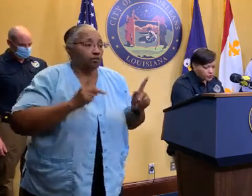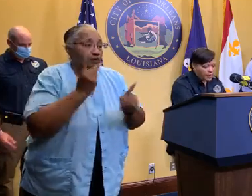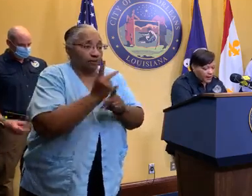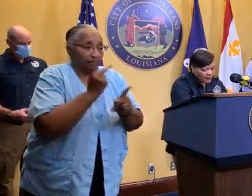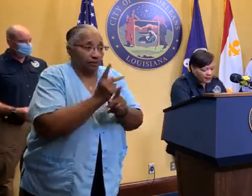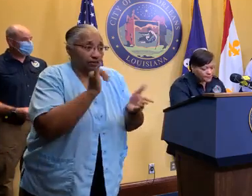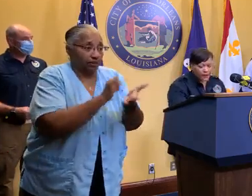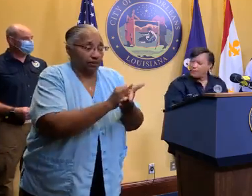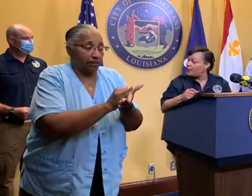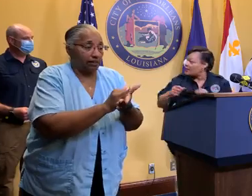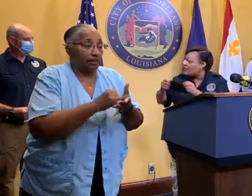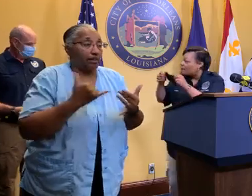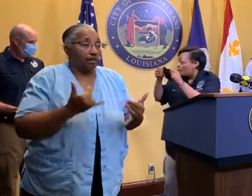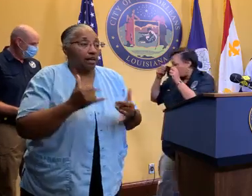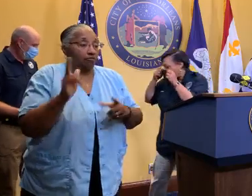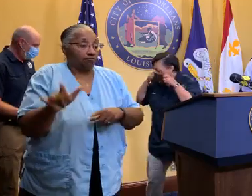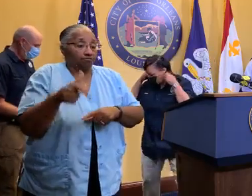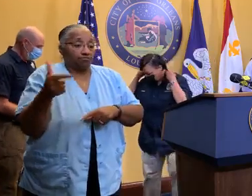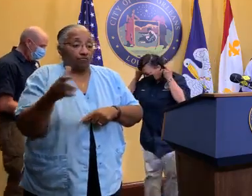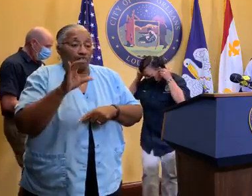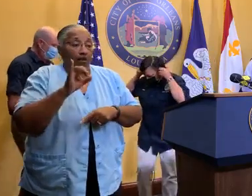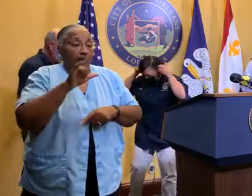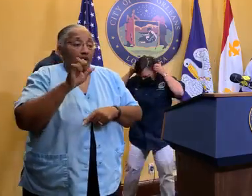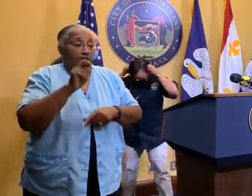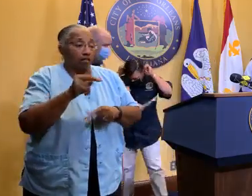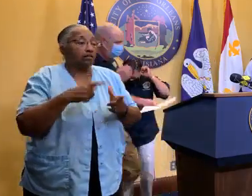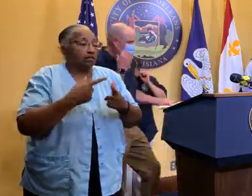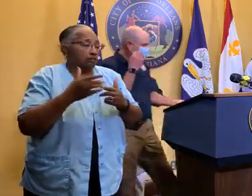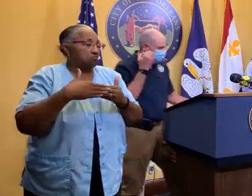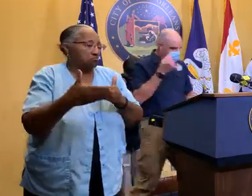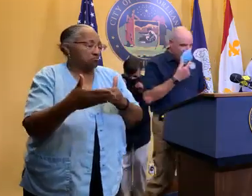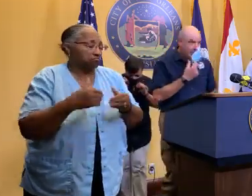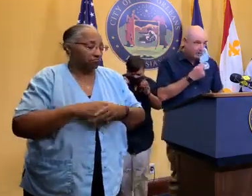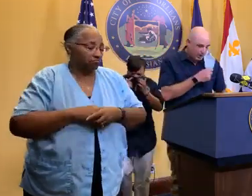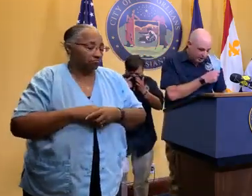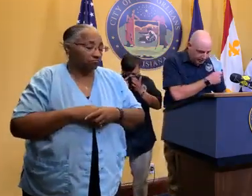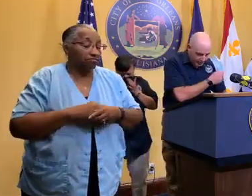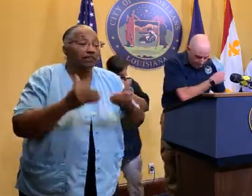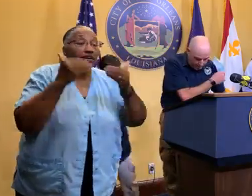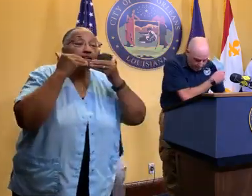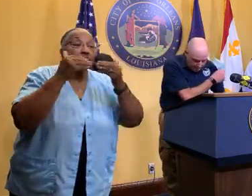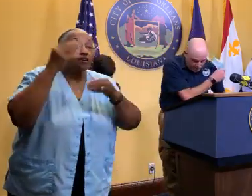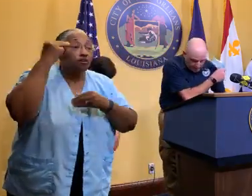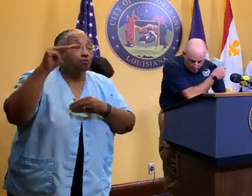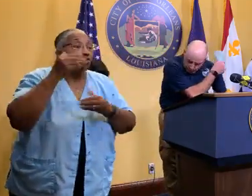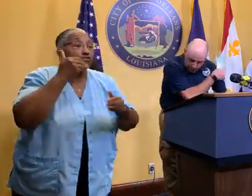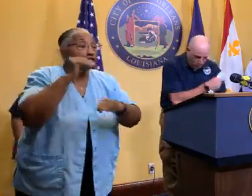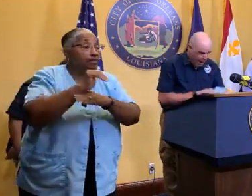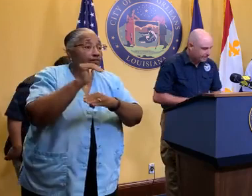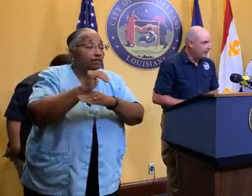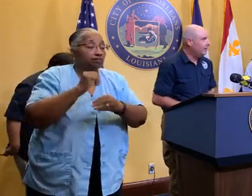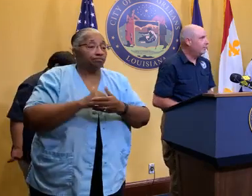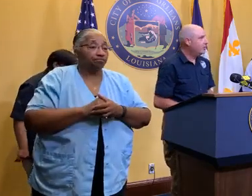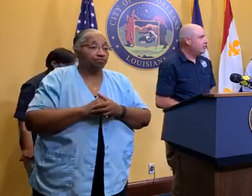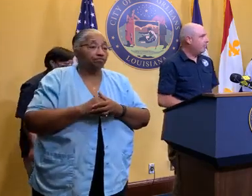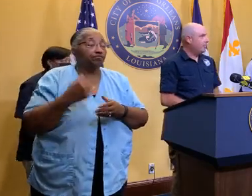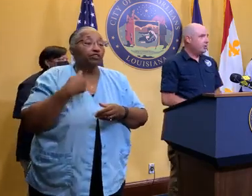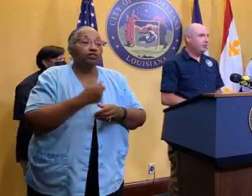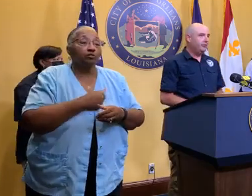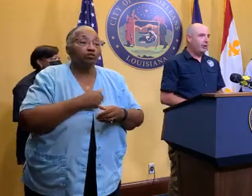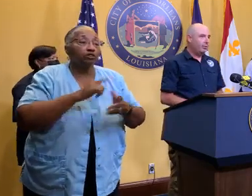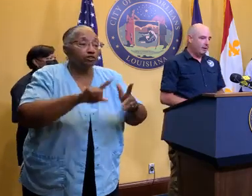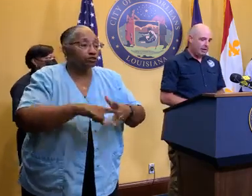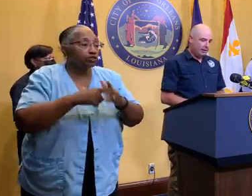turn it over to Colin, and then we can take it forward. Thank you. Thank you, Mayor. Good evening, everybody. So we're activated in the Emergency